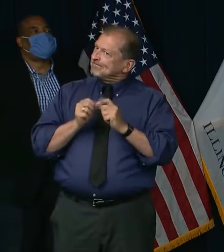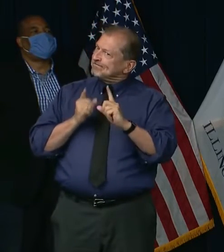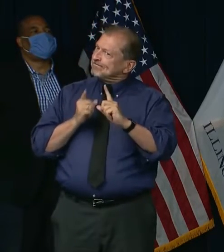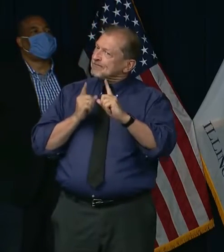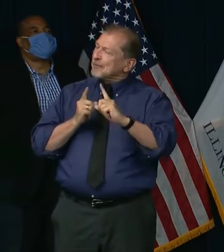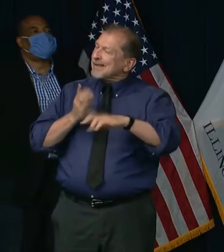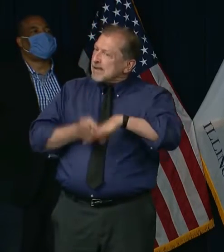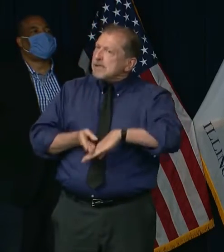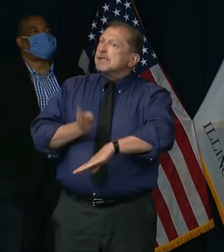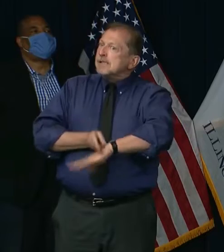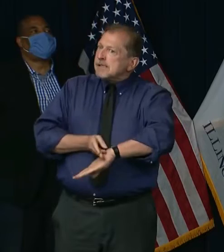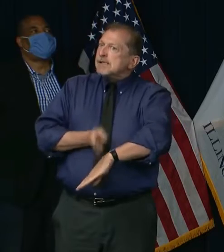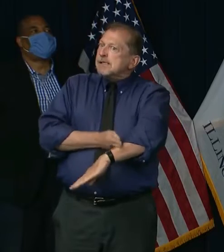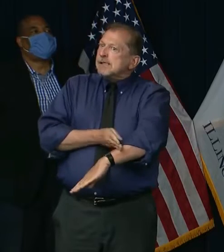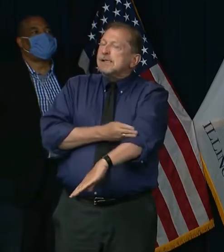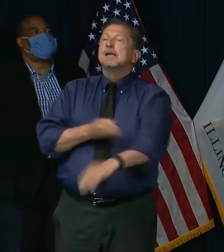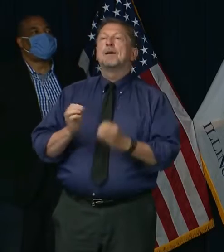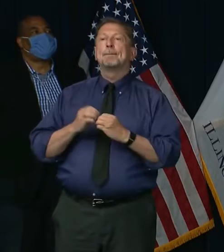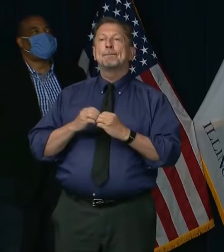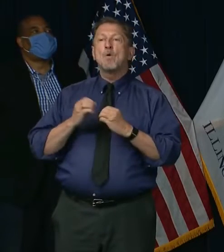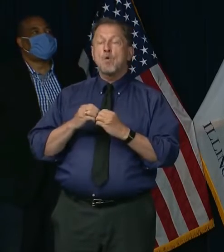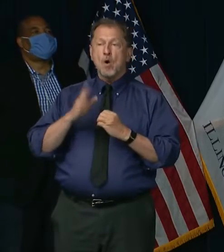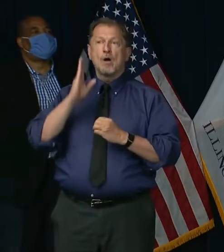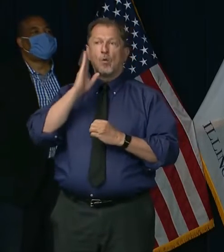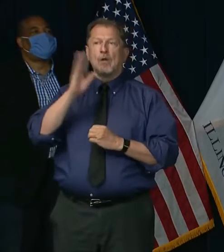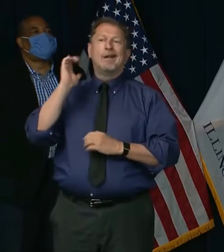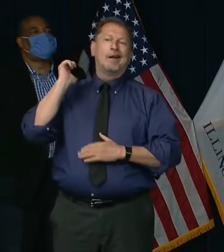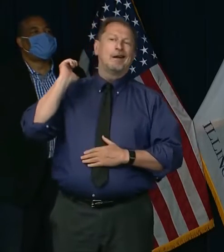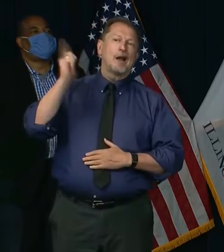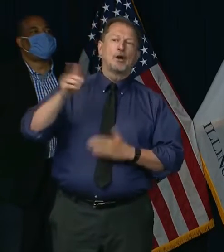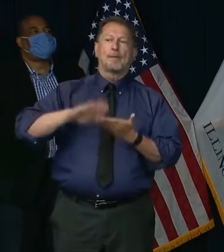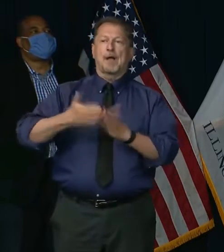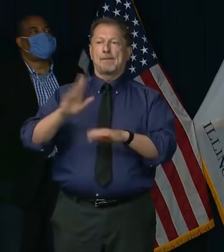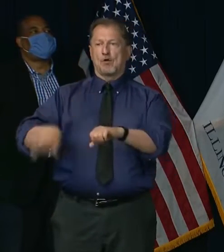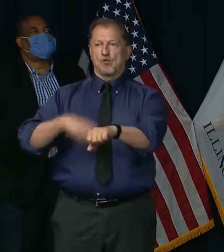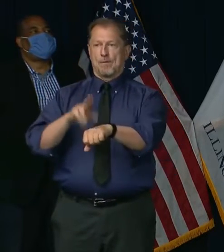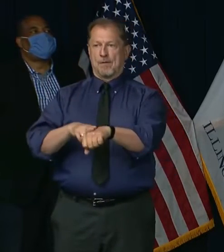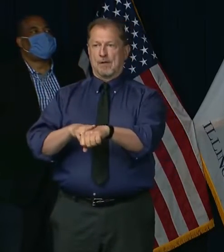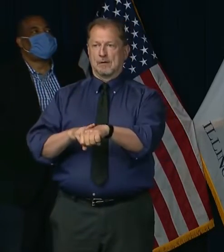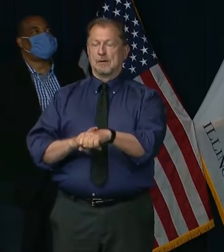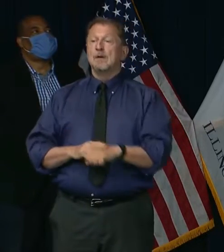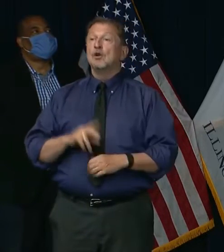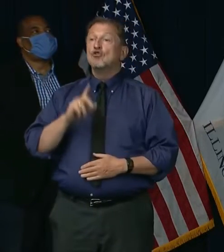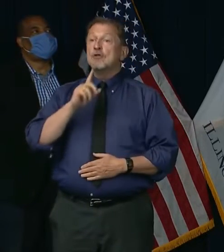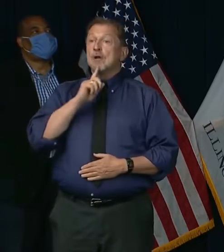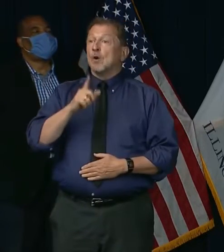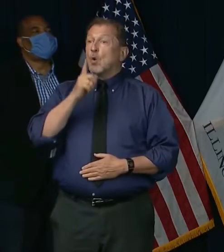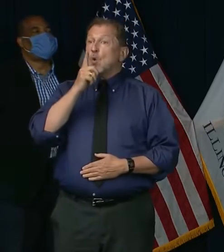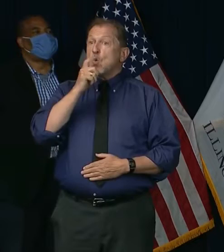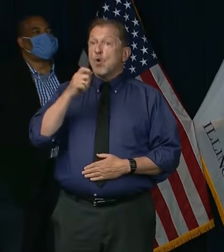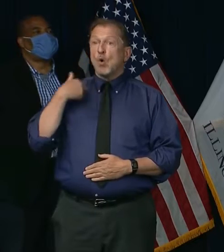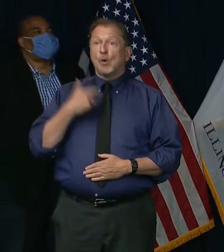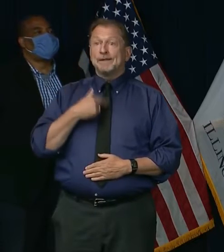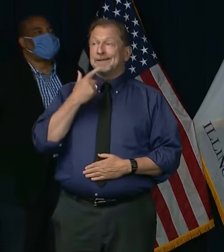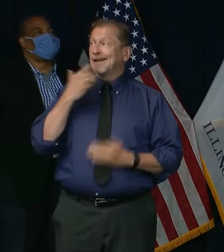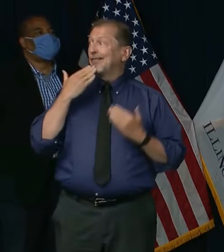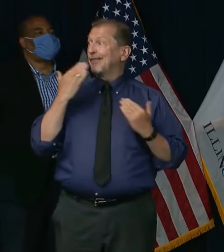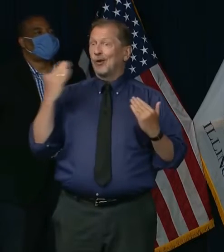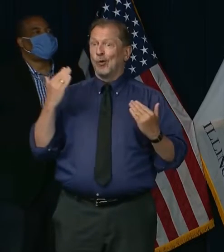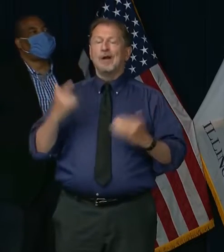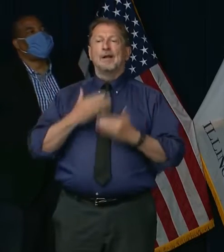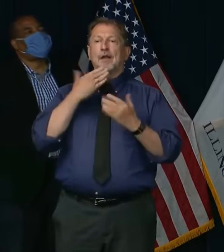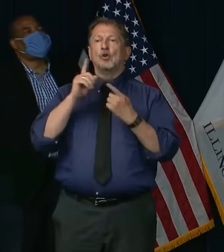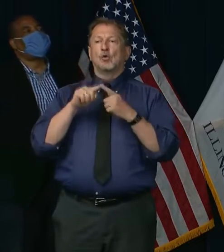march forward toward more normalcy. It's because of the people of Illinois that we're seeing a trajectory